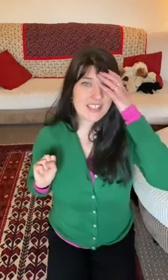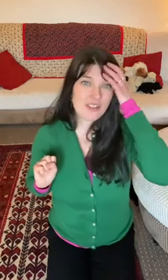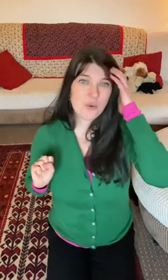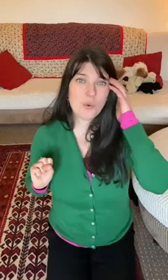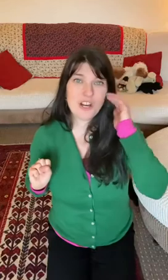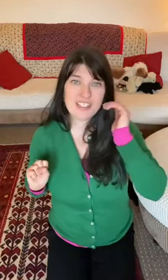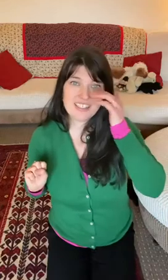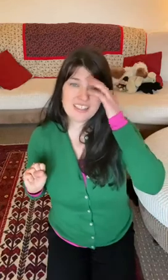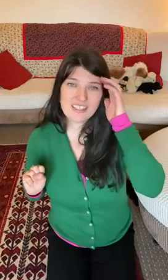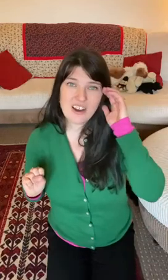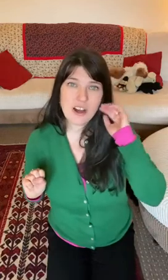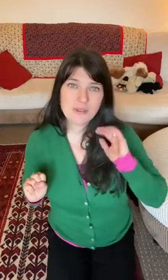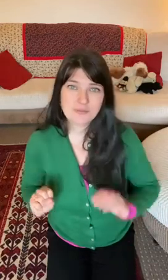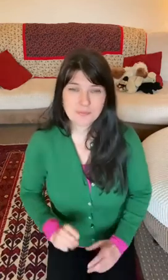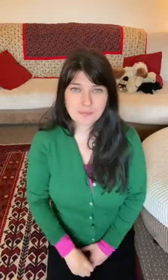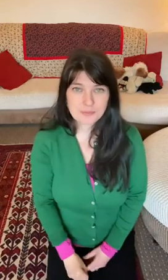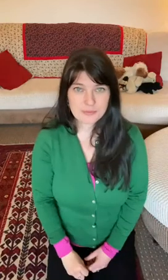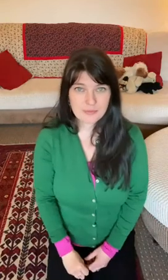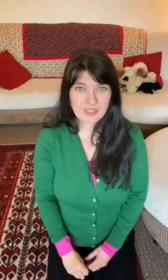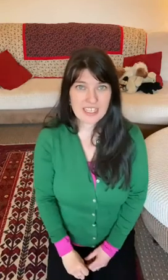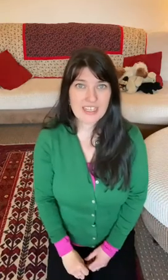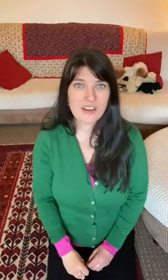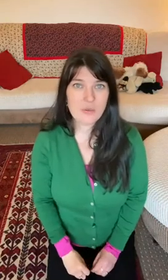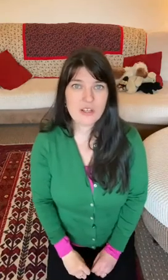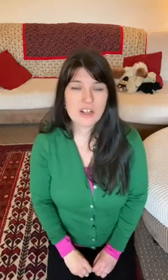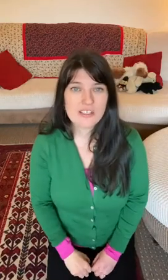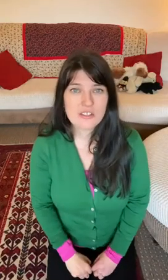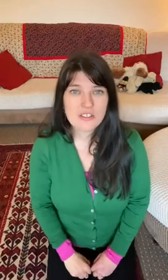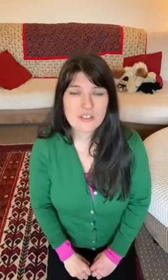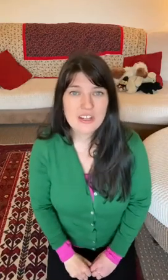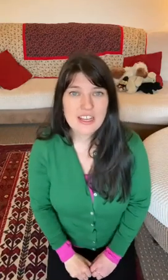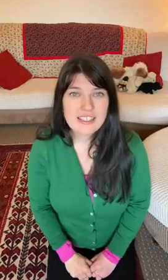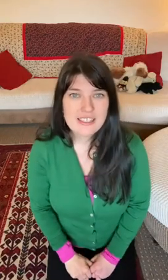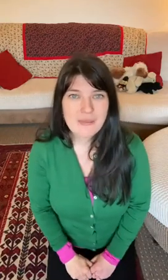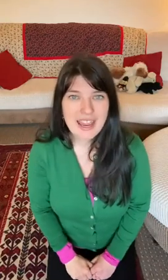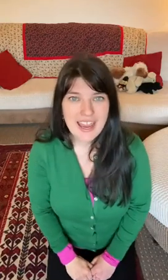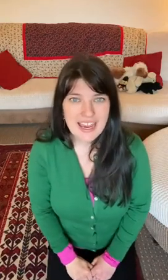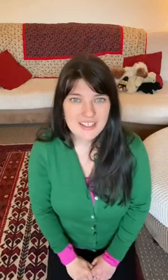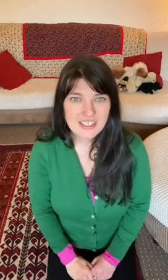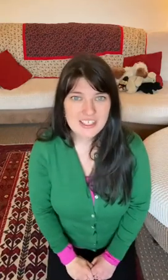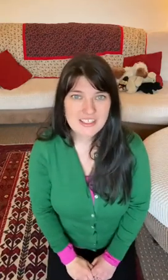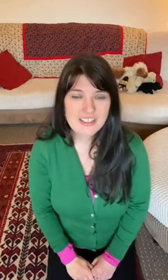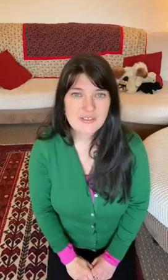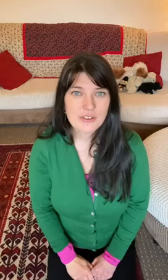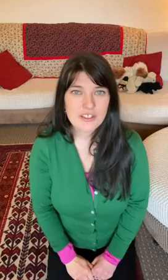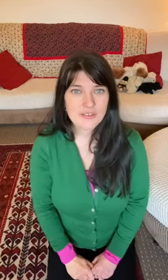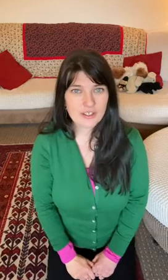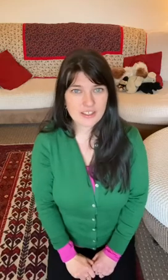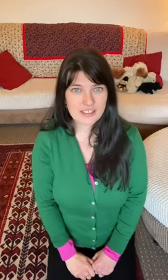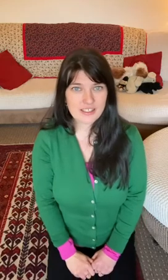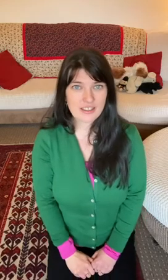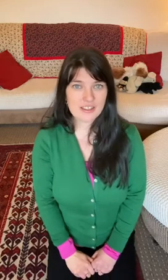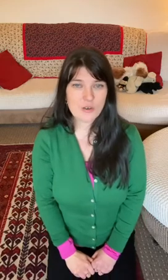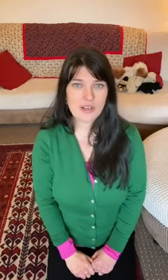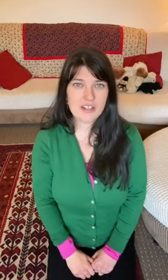the words to the song. And I thought we could also do some actions for the different things that the snowmen are doing.